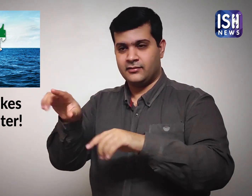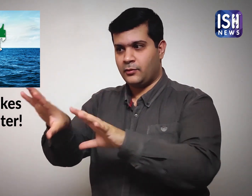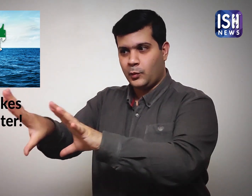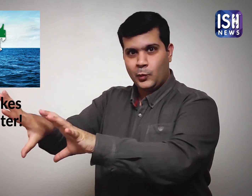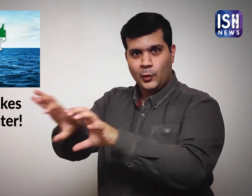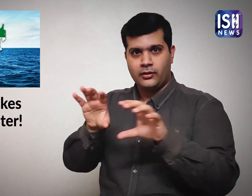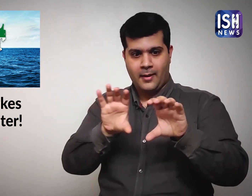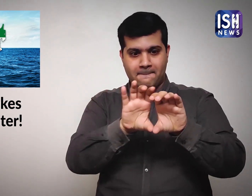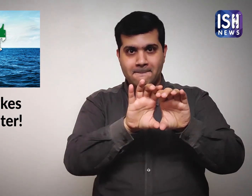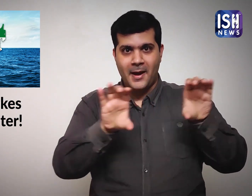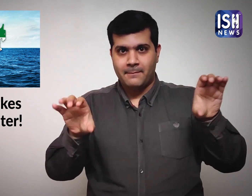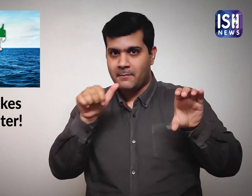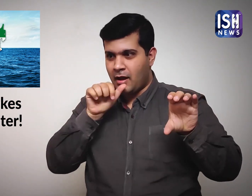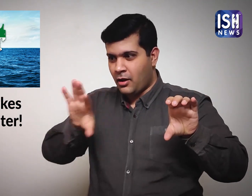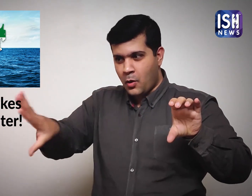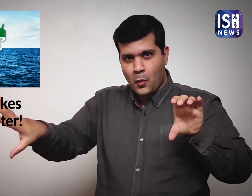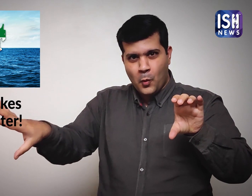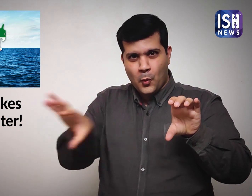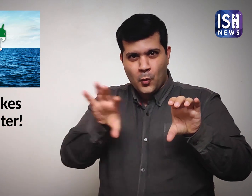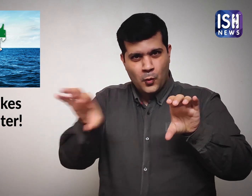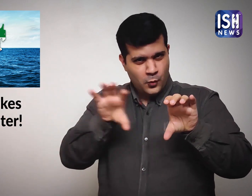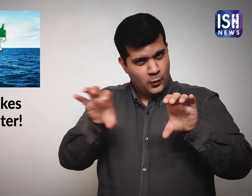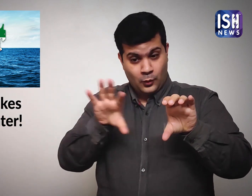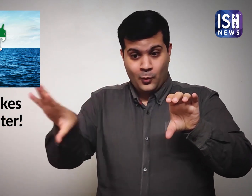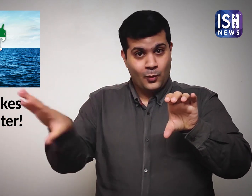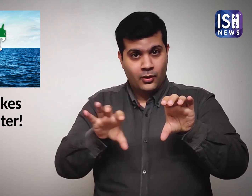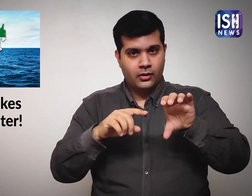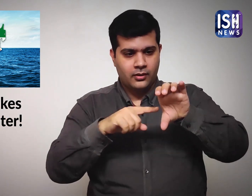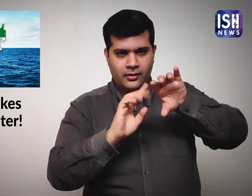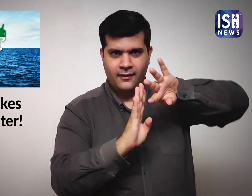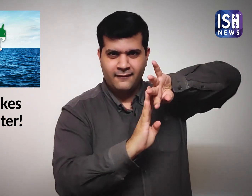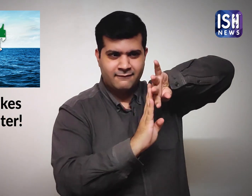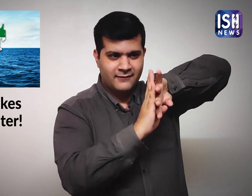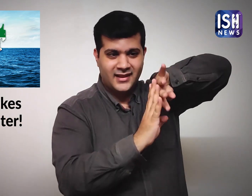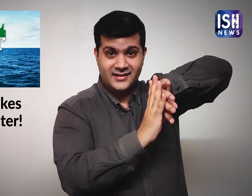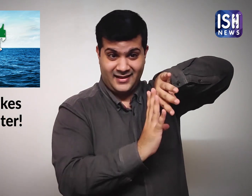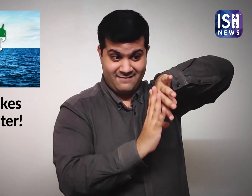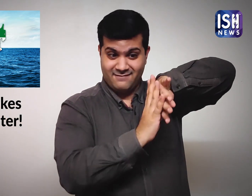They collected ocean water and passed it through filters which do not allow the salt to pass.